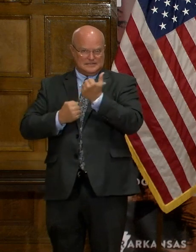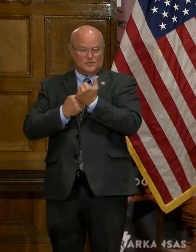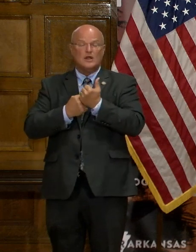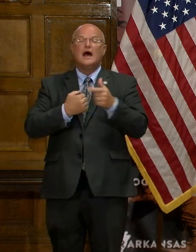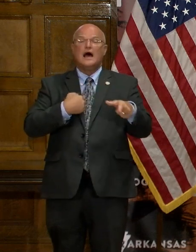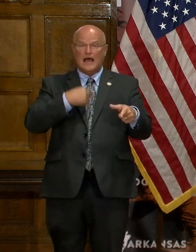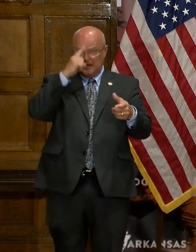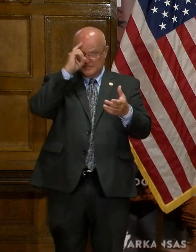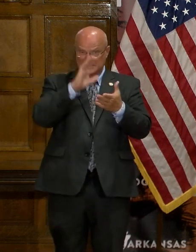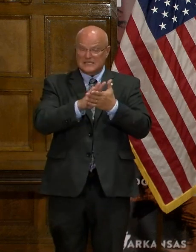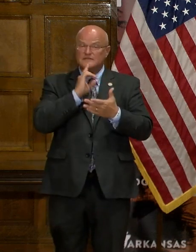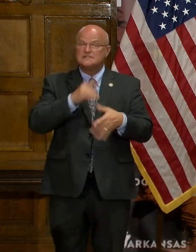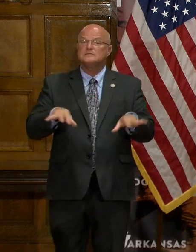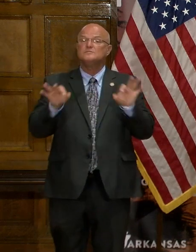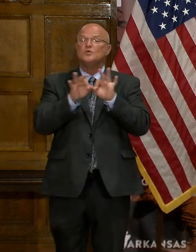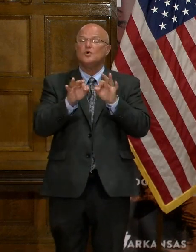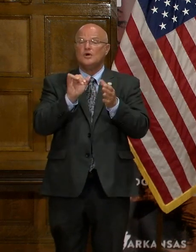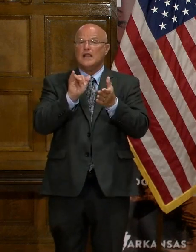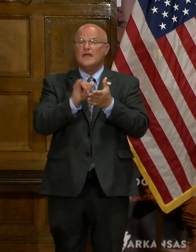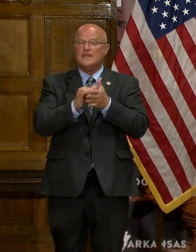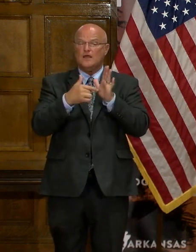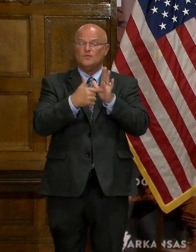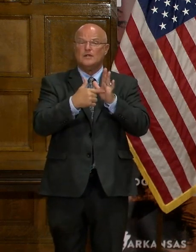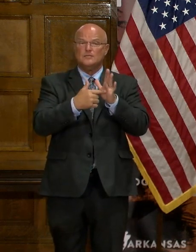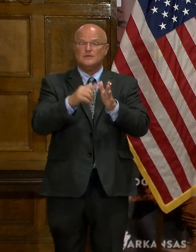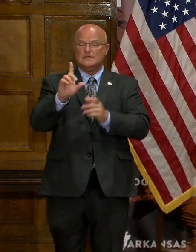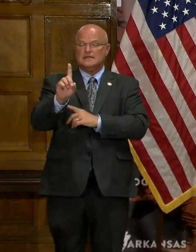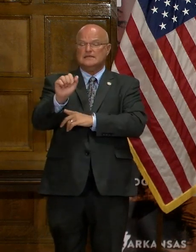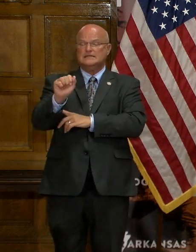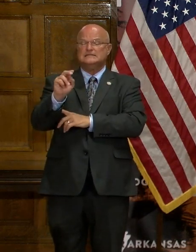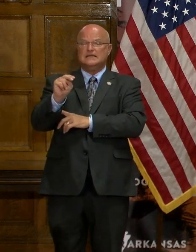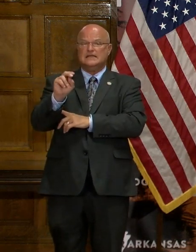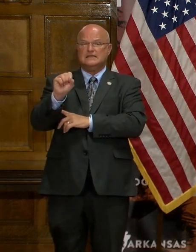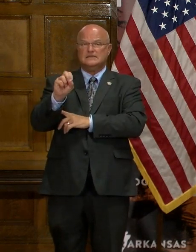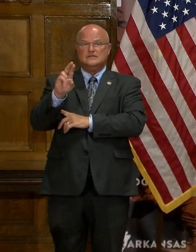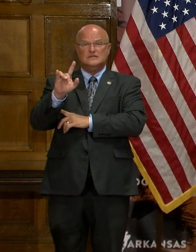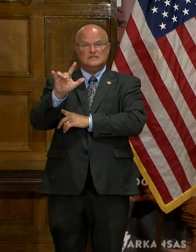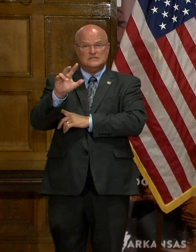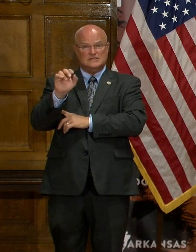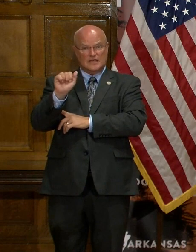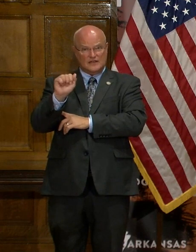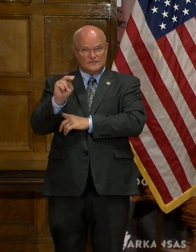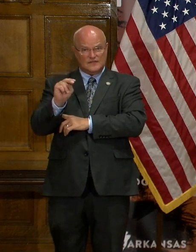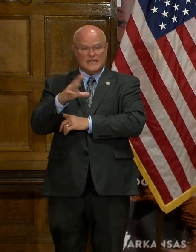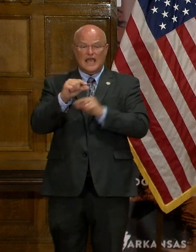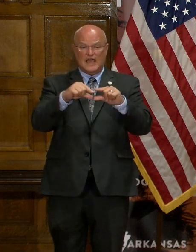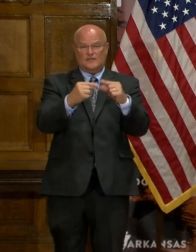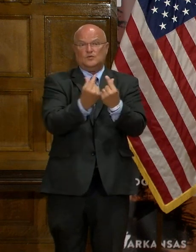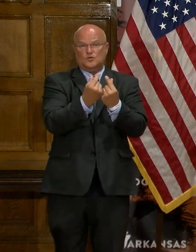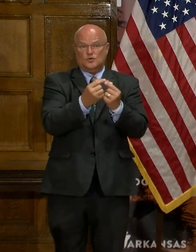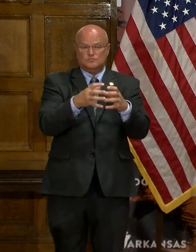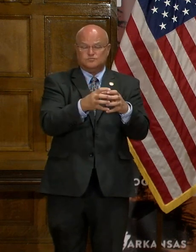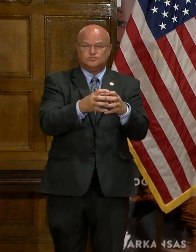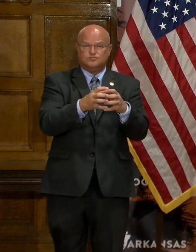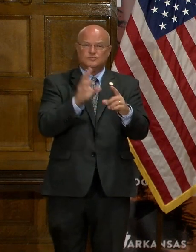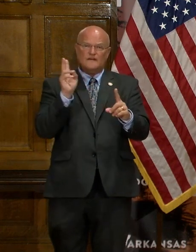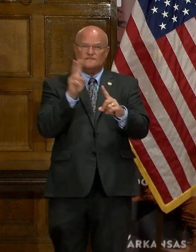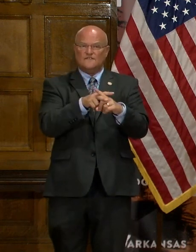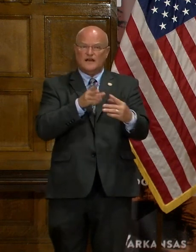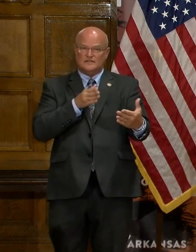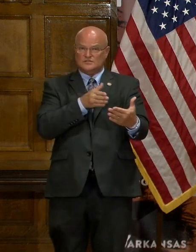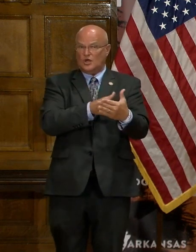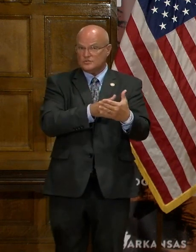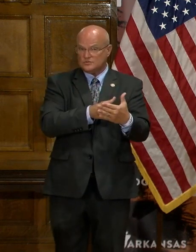I do believe it is important that representative Dan Sullivan and the minor the minority group of legislators that have filed this